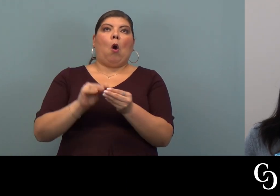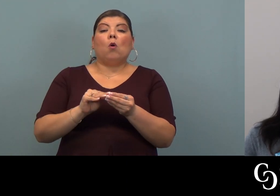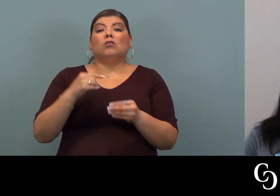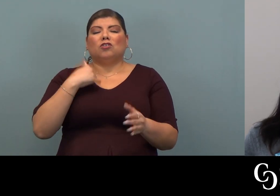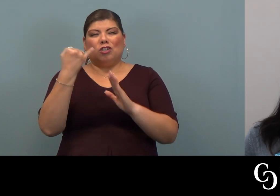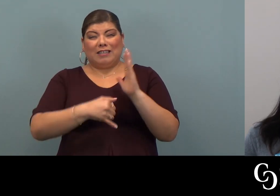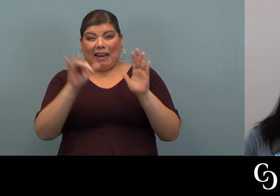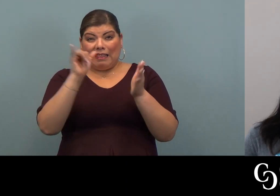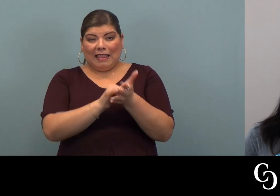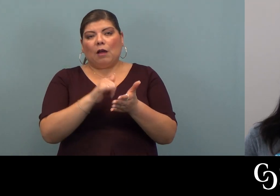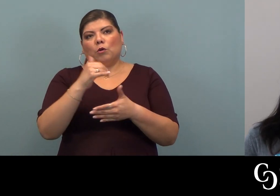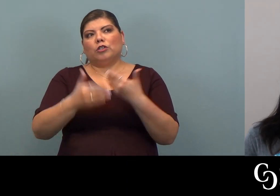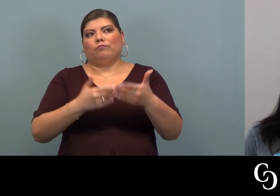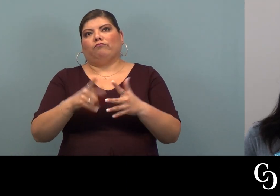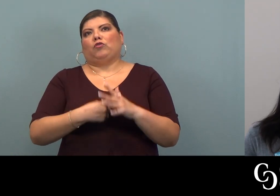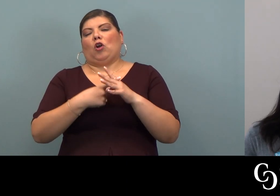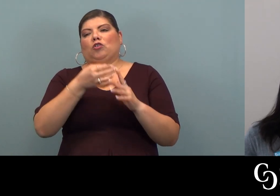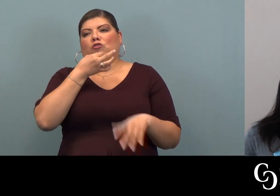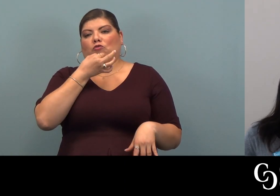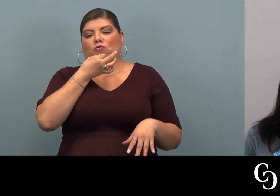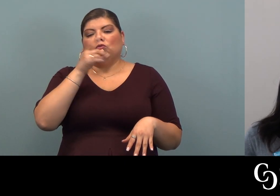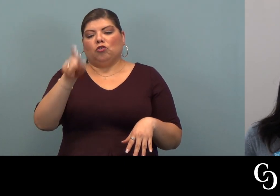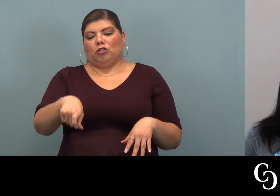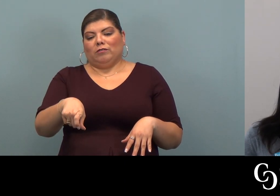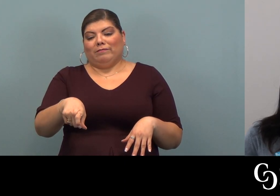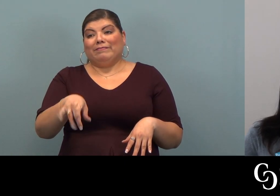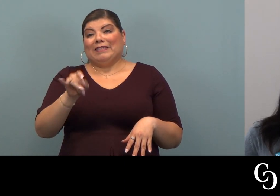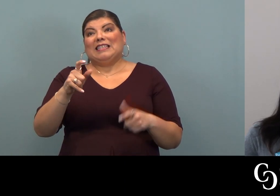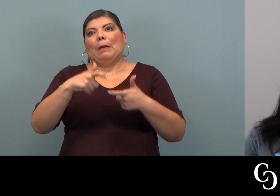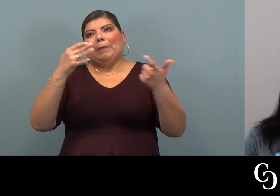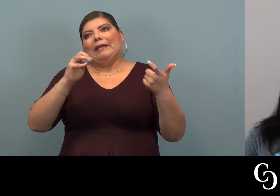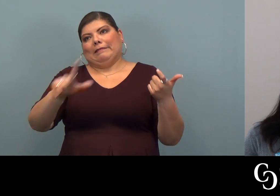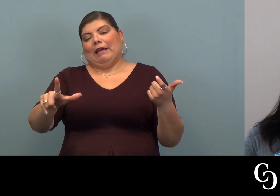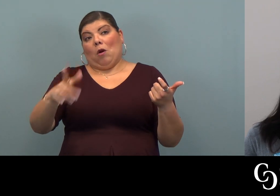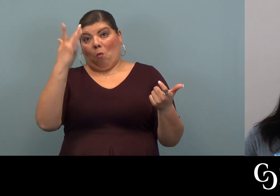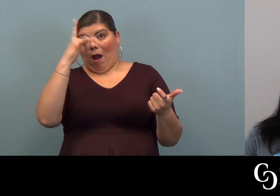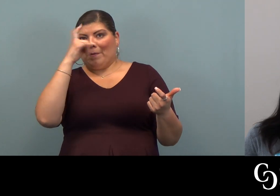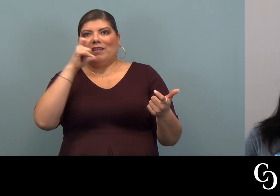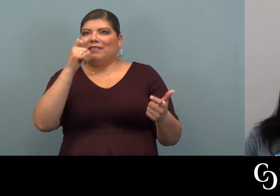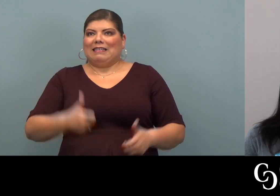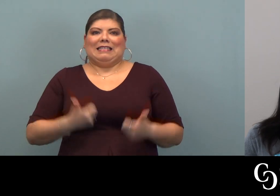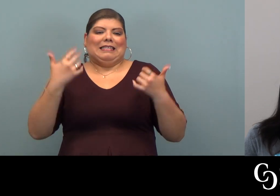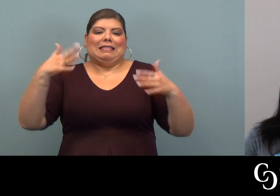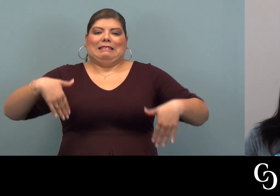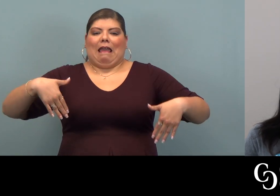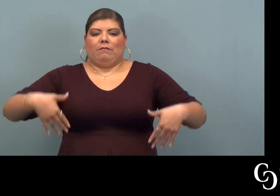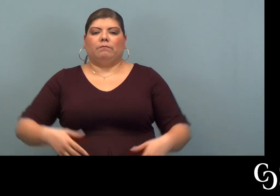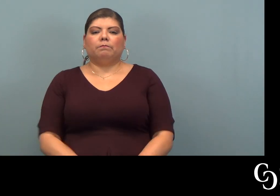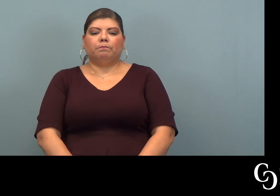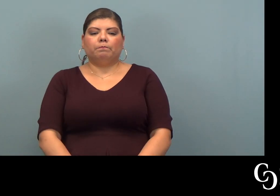to design that, we should roll that out very soon. It's it's a big deal because it doesn't exist here.